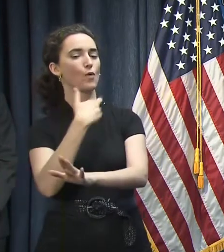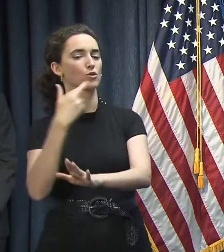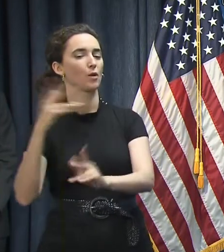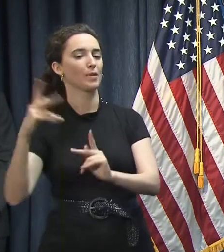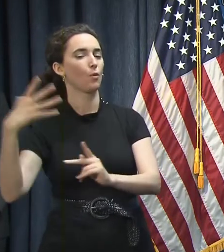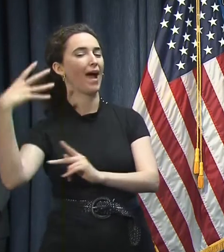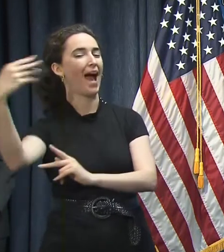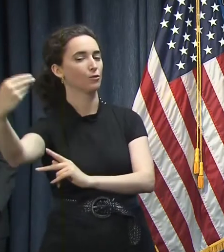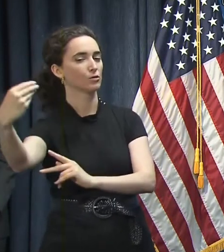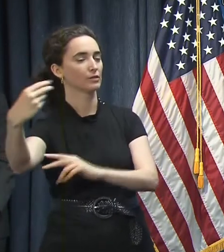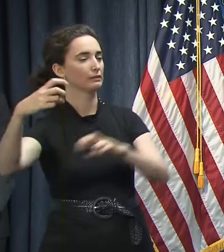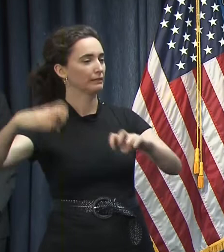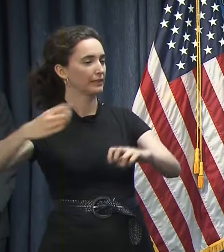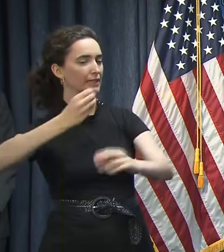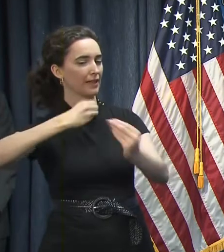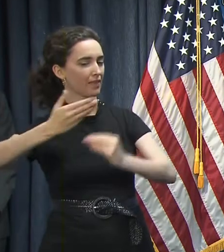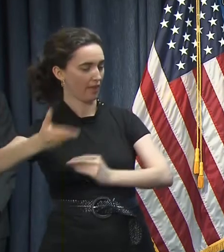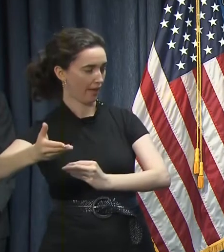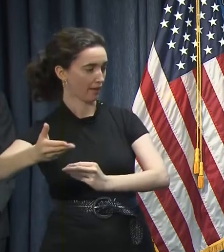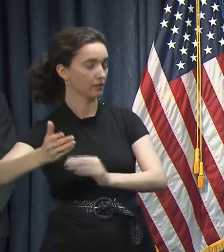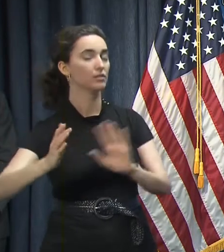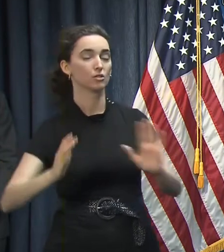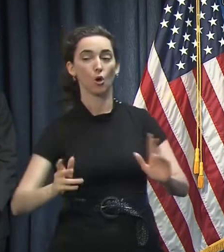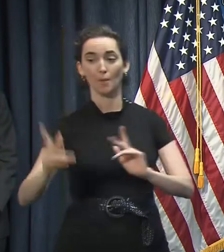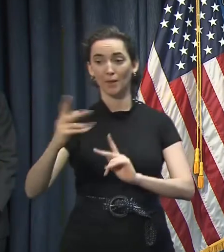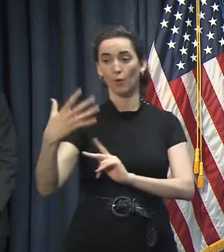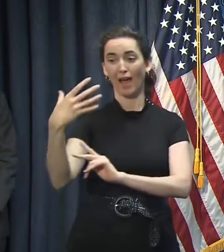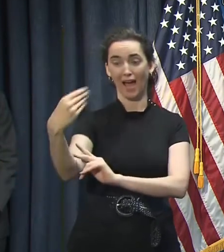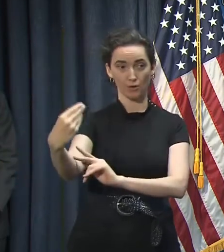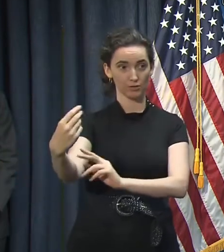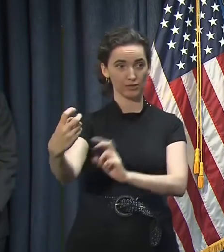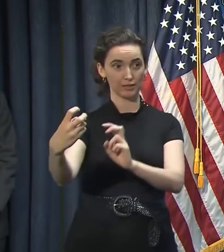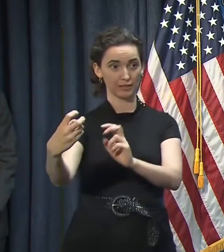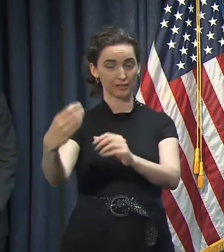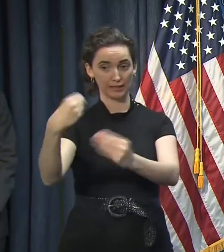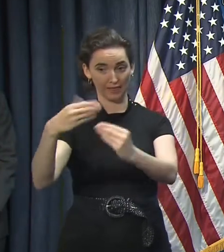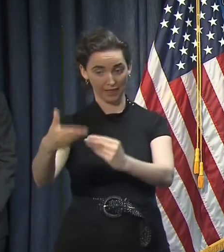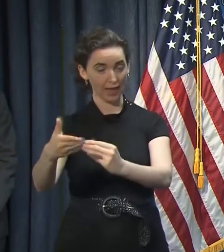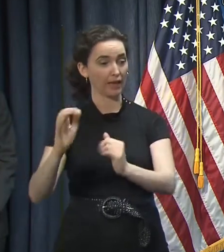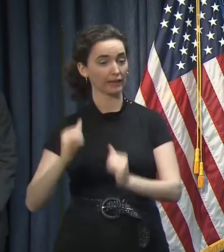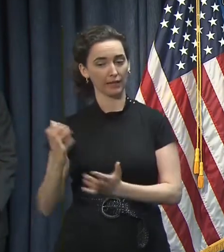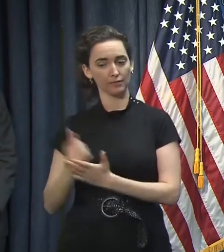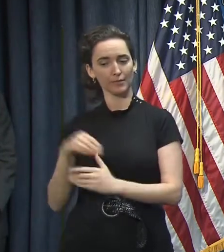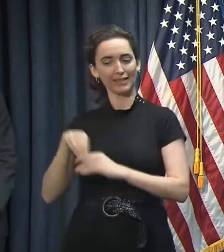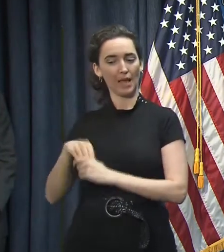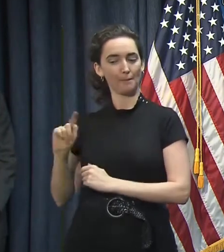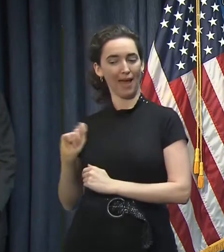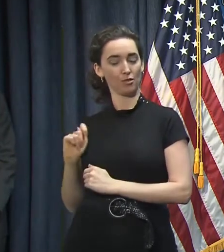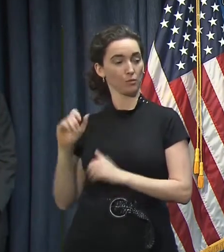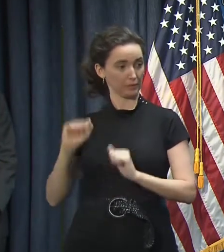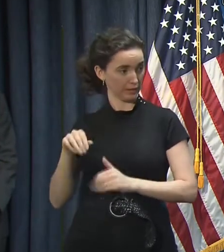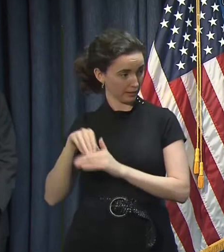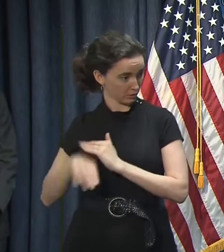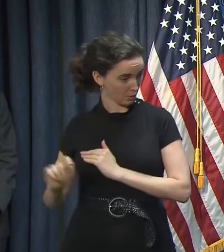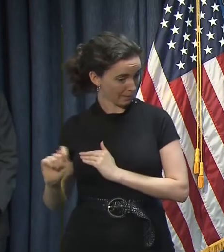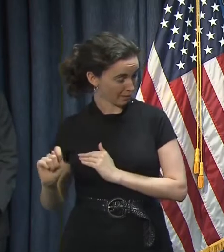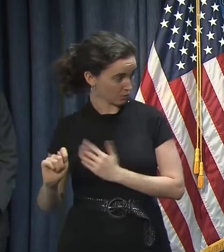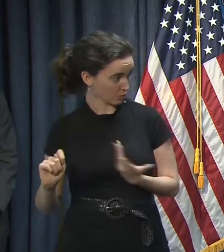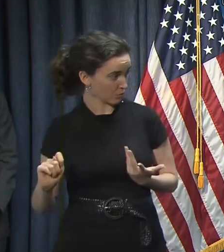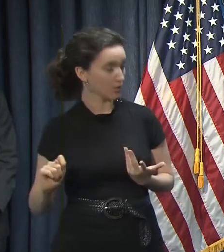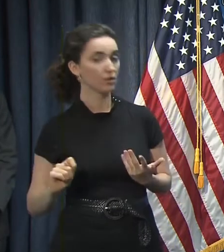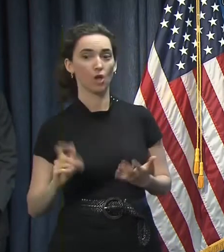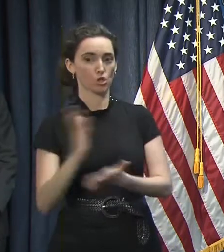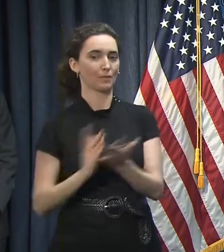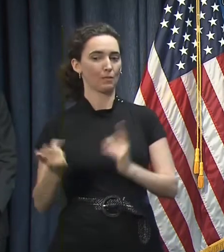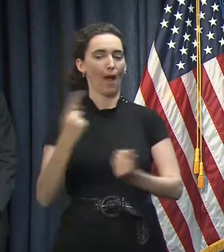for those customers, are the inside bathrooms available to them? Is there any – I've had